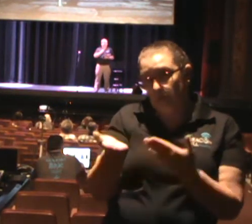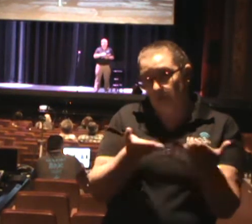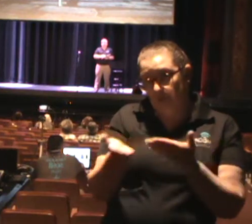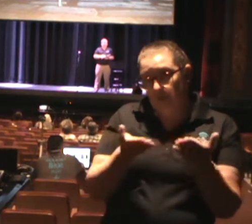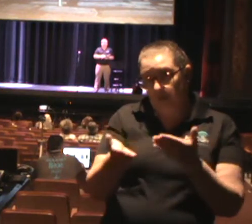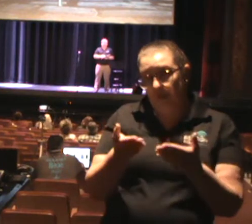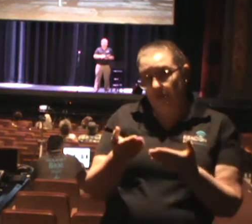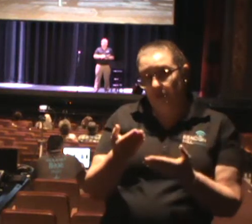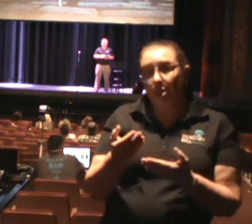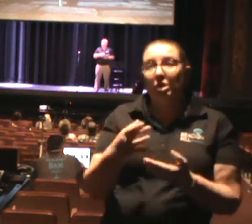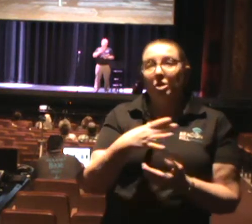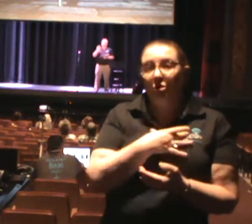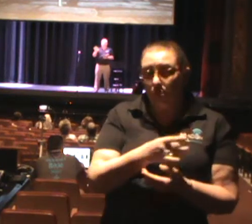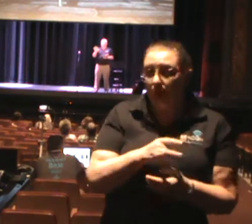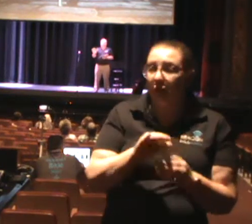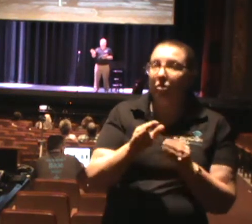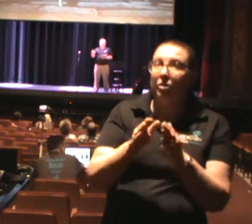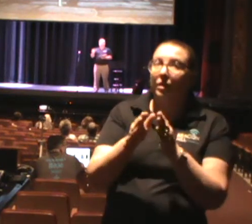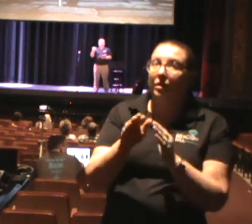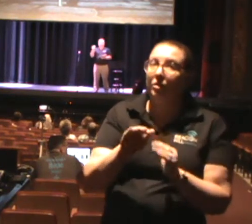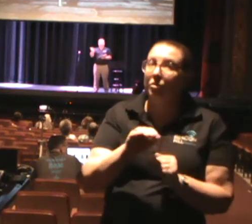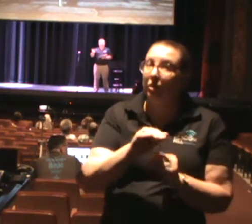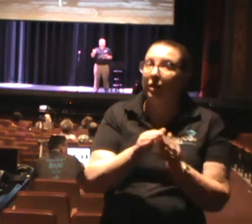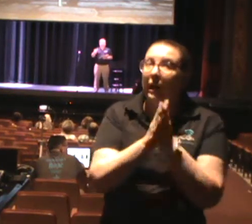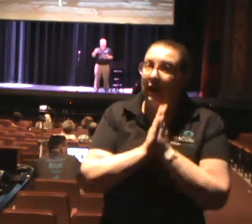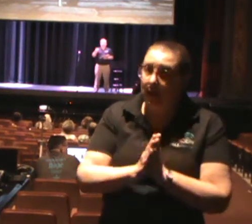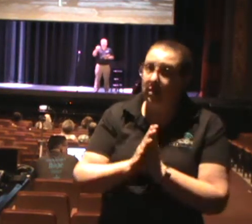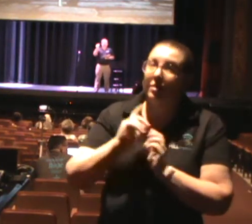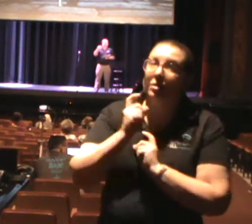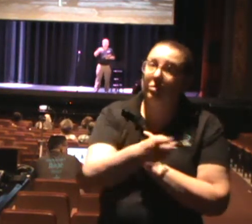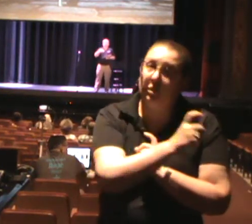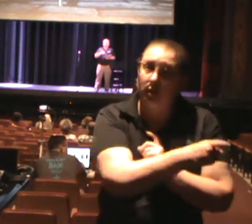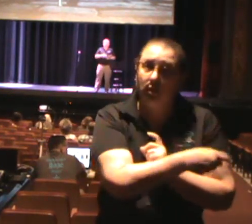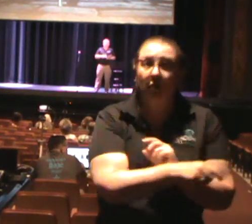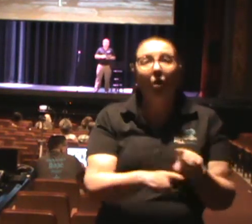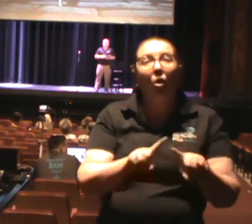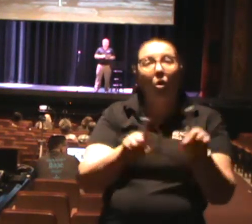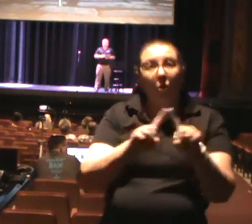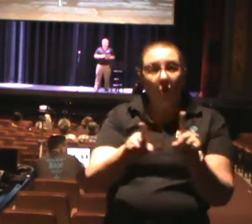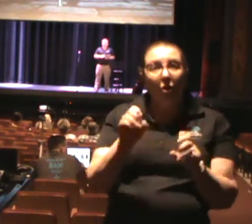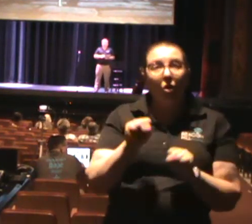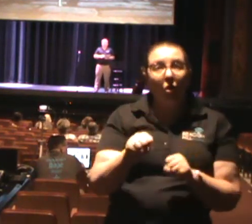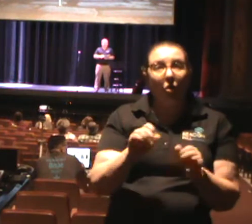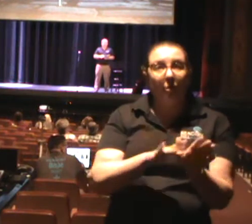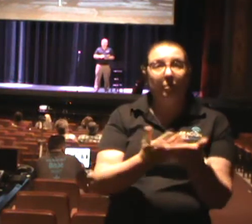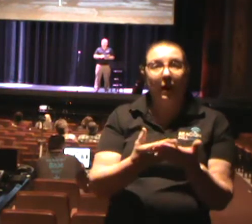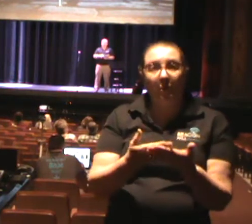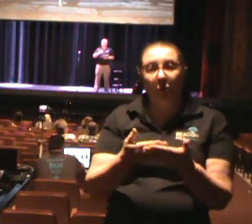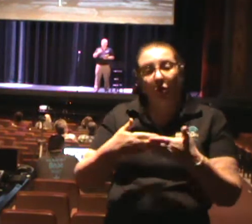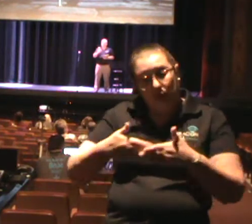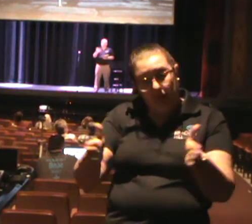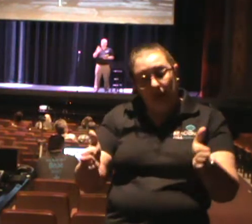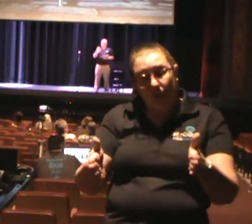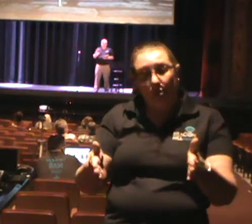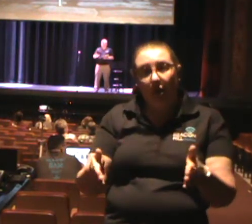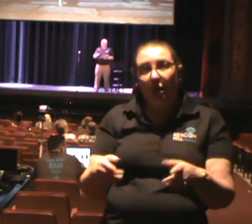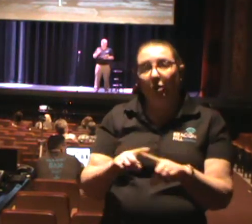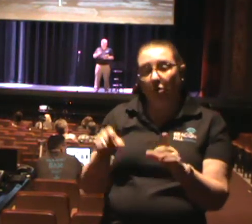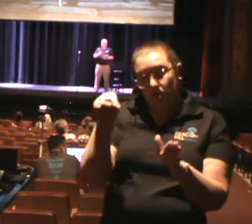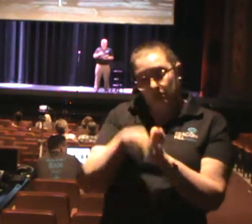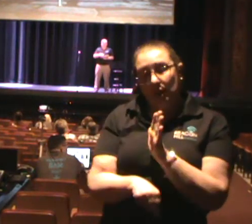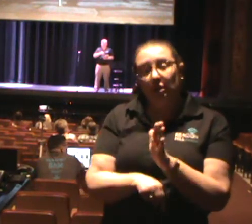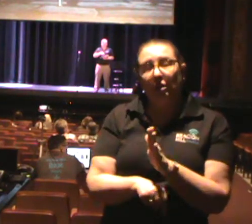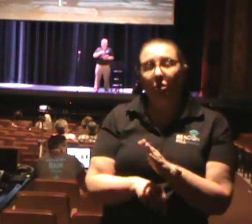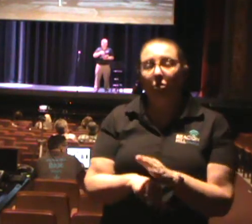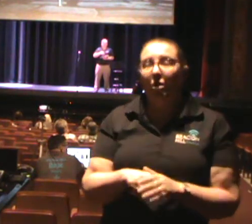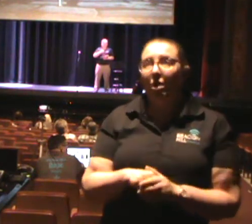get a copy of God's Word in your hand. We also encourage you to go to Bible Gateway or download the YouVersion application of Bible. We want you to follow